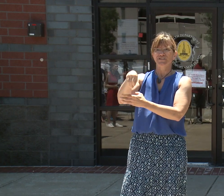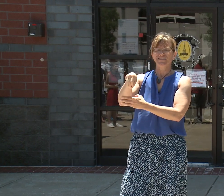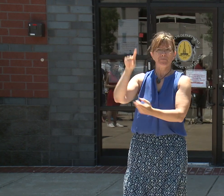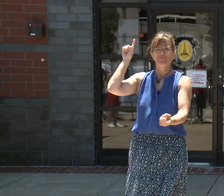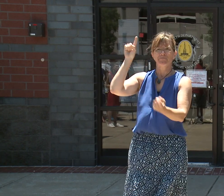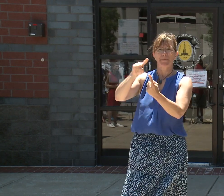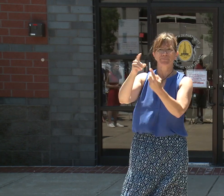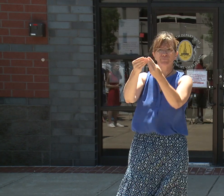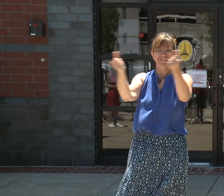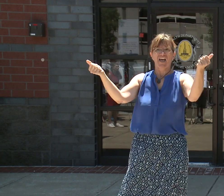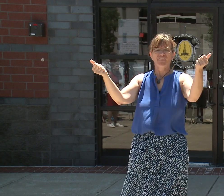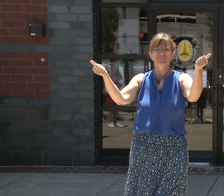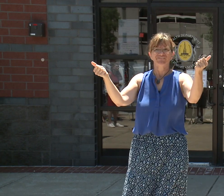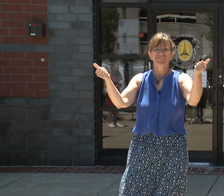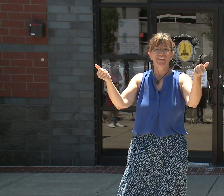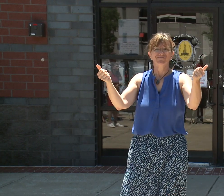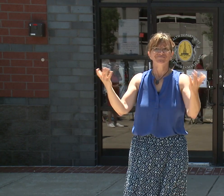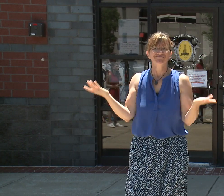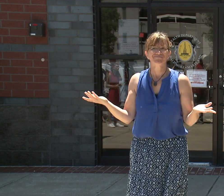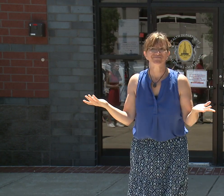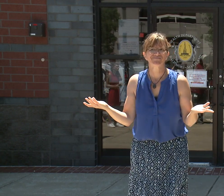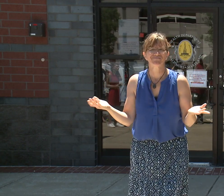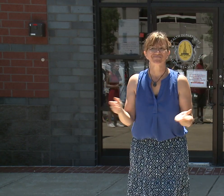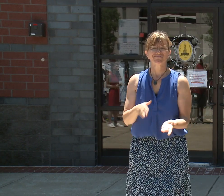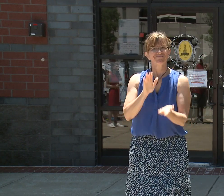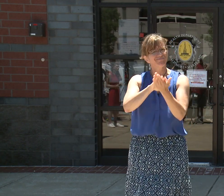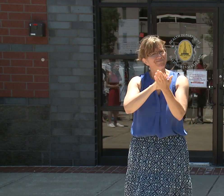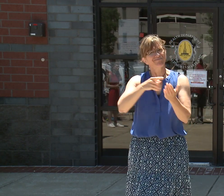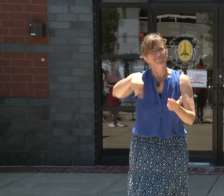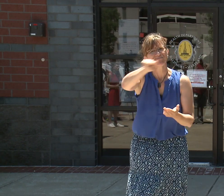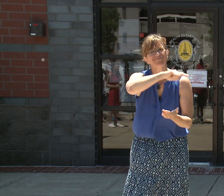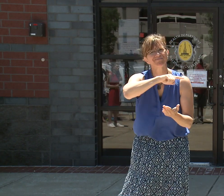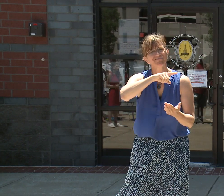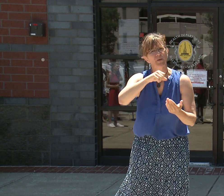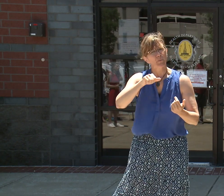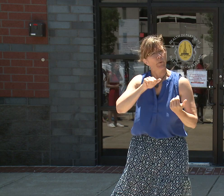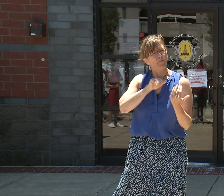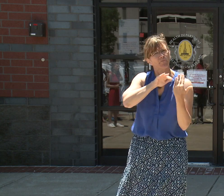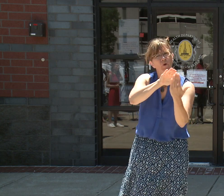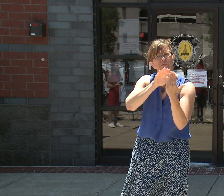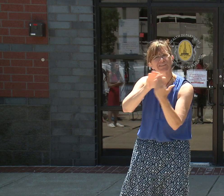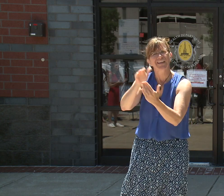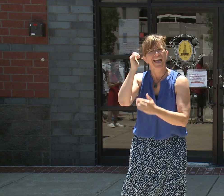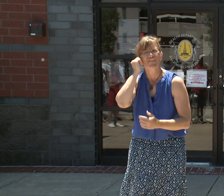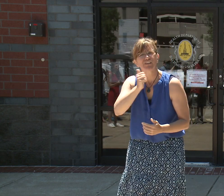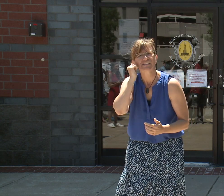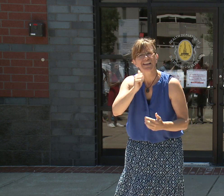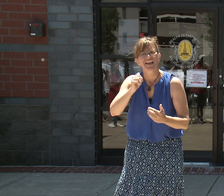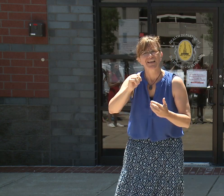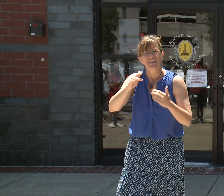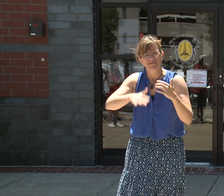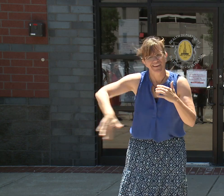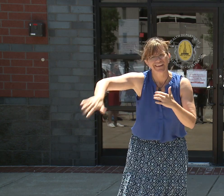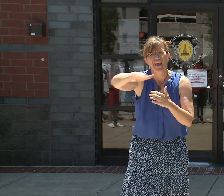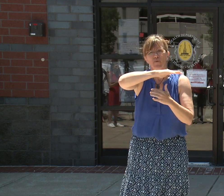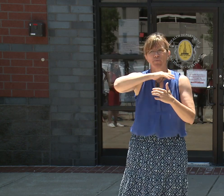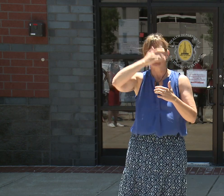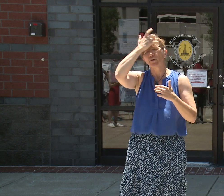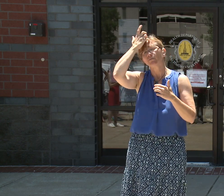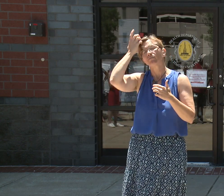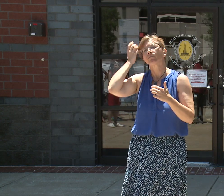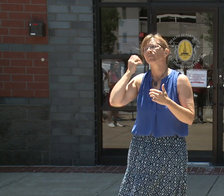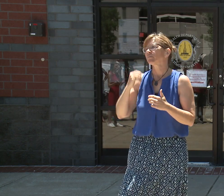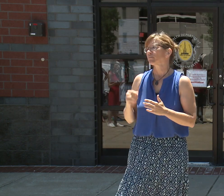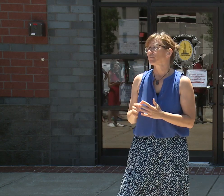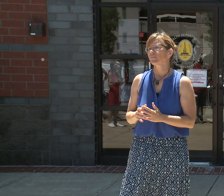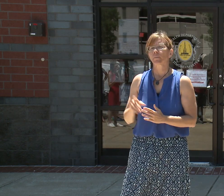and taken that reach. We're going to continue to focus each and every day in every neighborhood with every agency in the city. And can you provide an update on the two